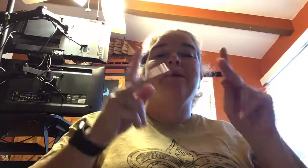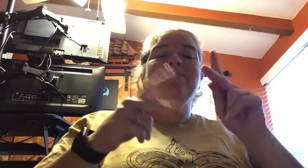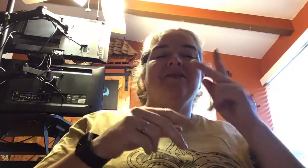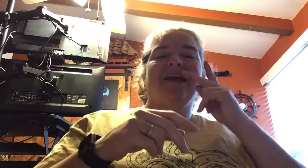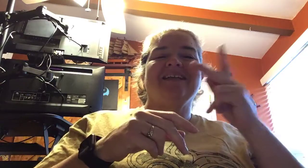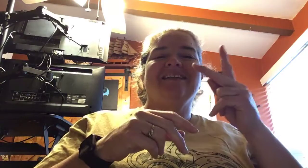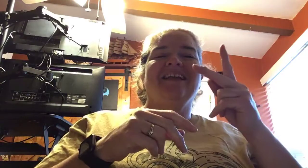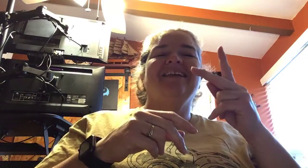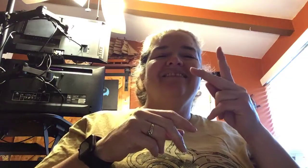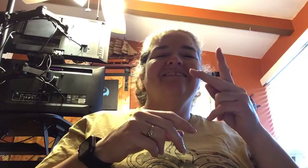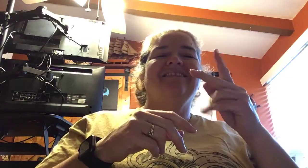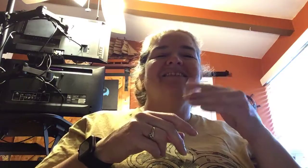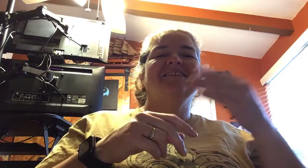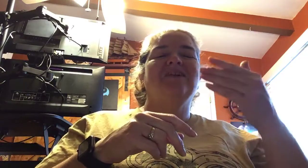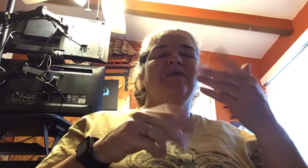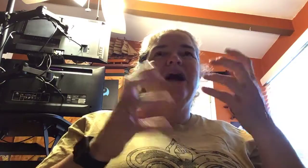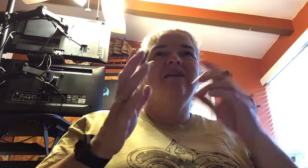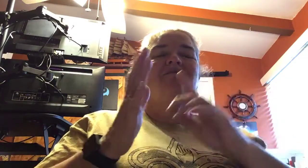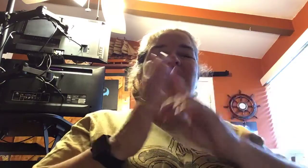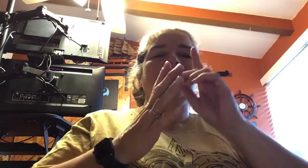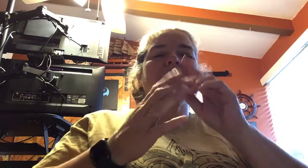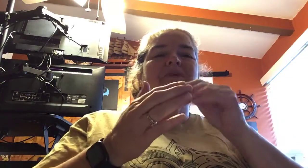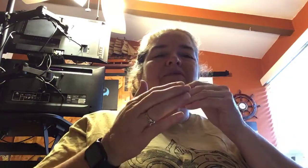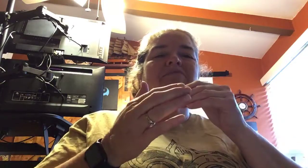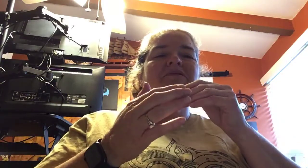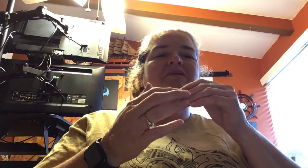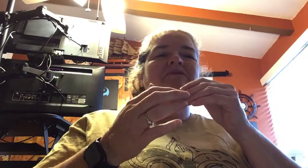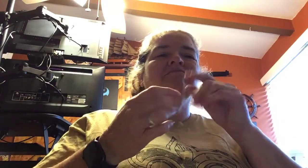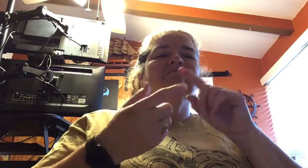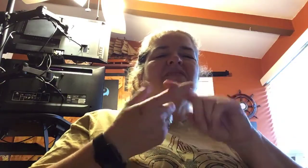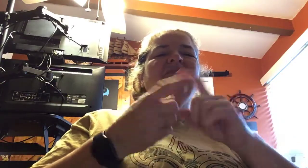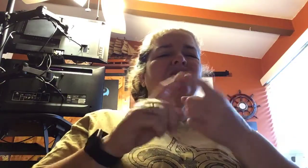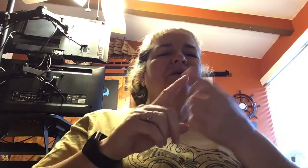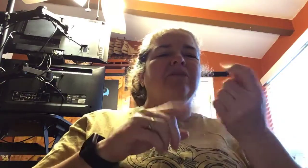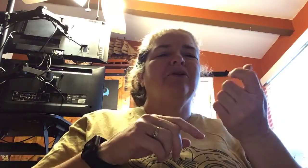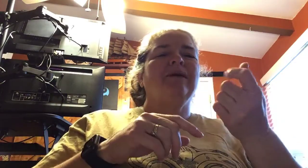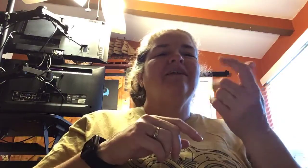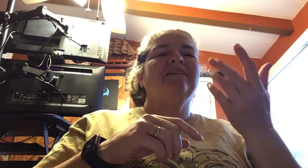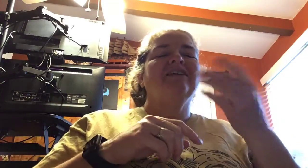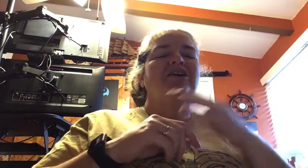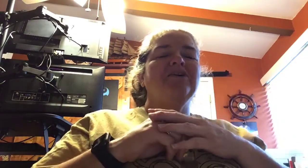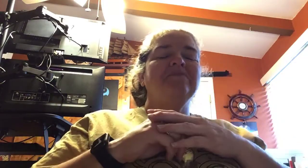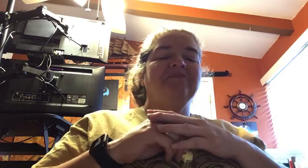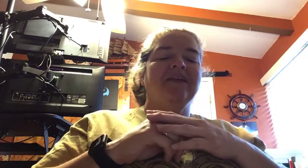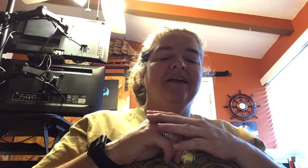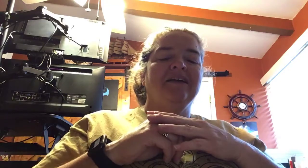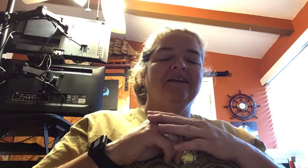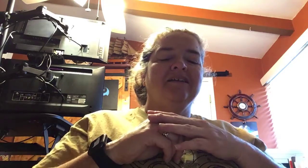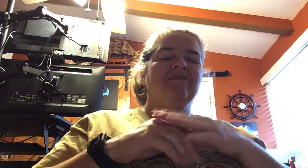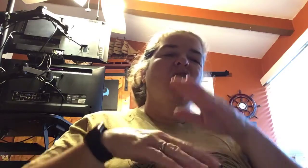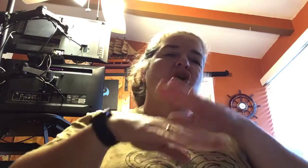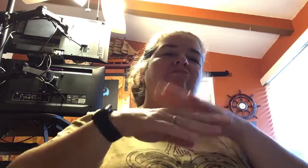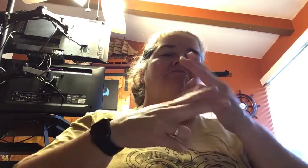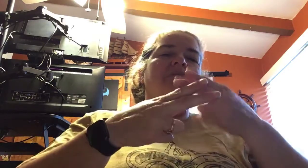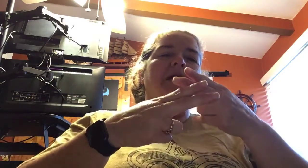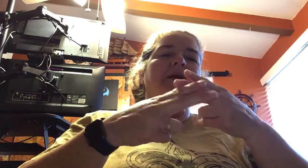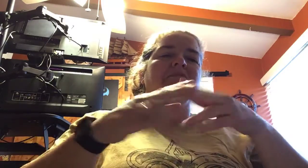people that I see. So, it kind of develops a friendship a little bit, you know, on name